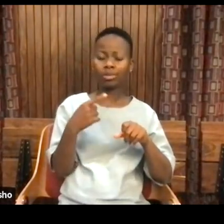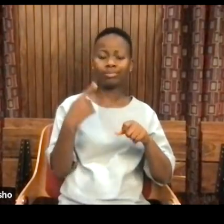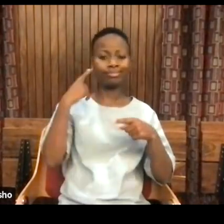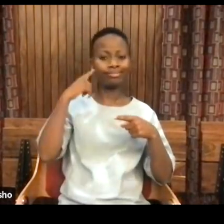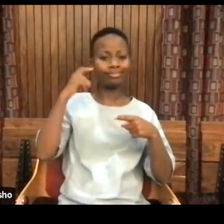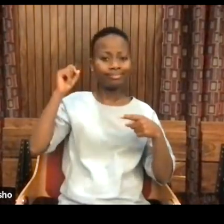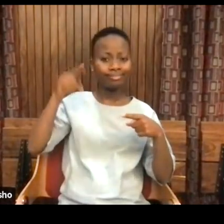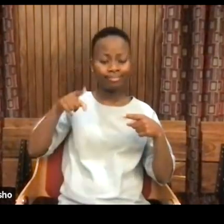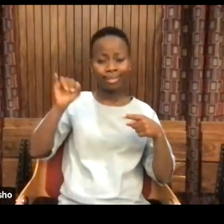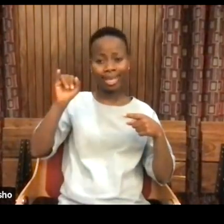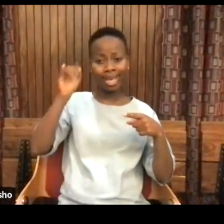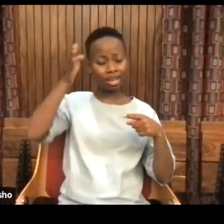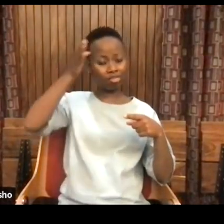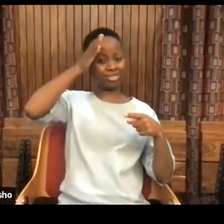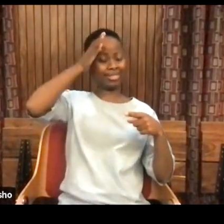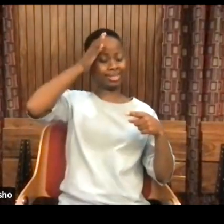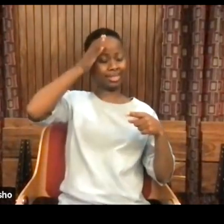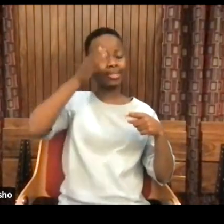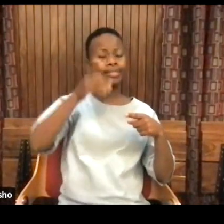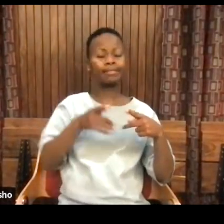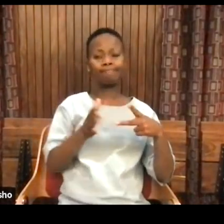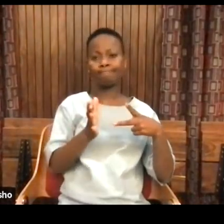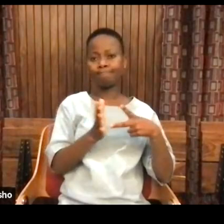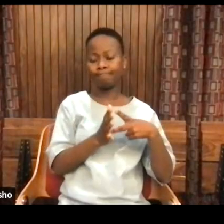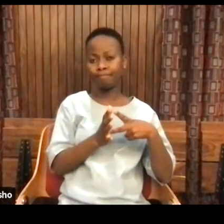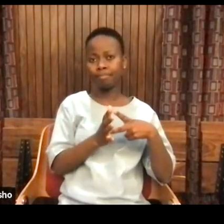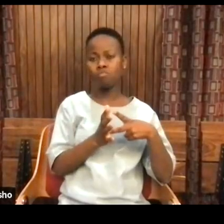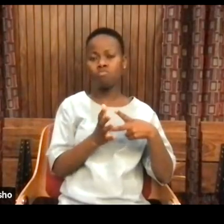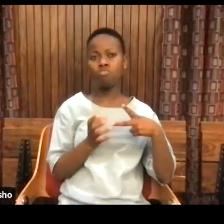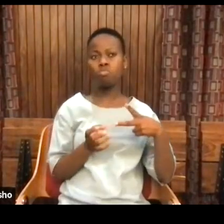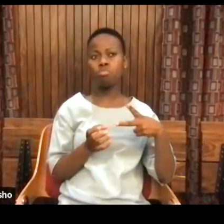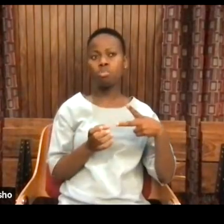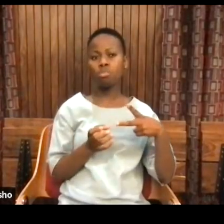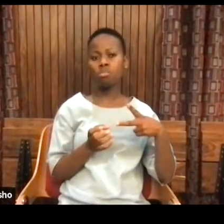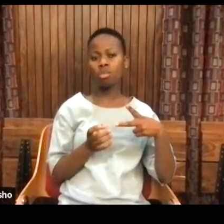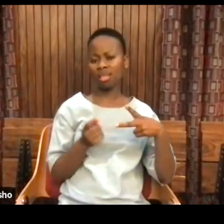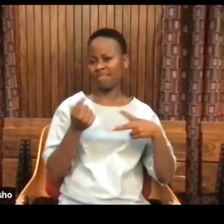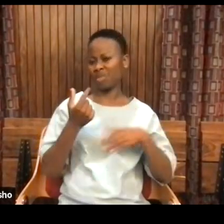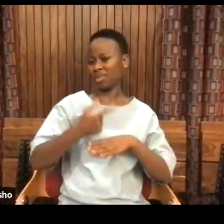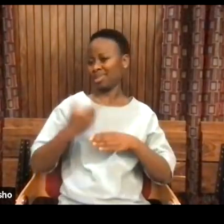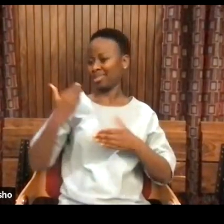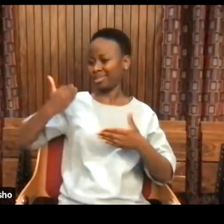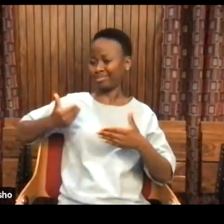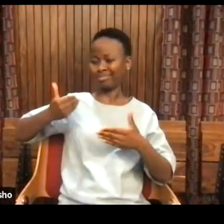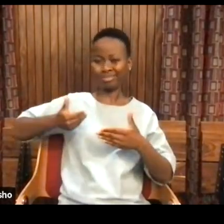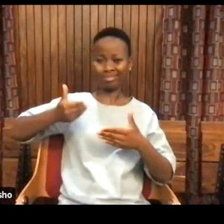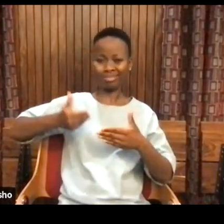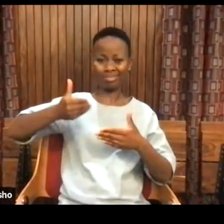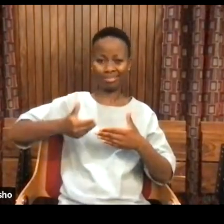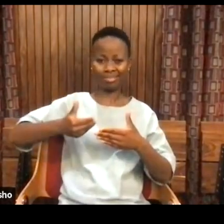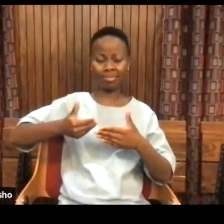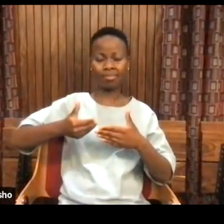and we had a lot of moments in the last days where